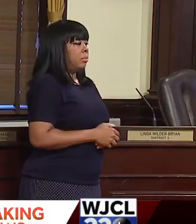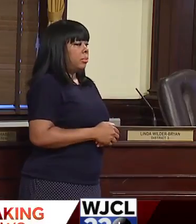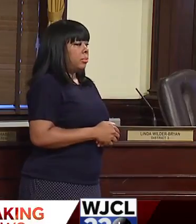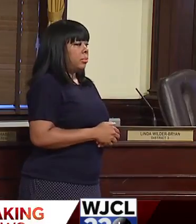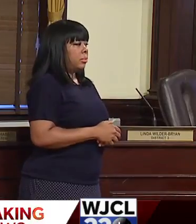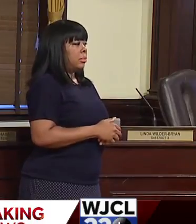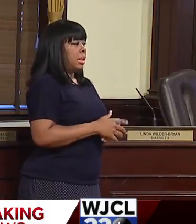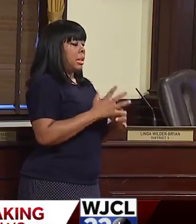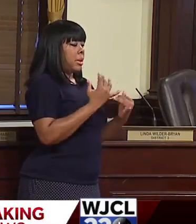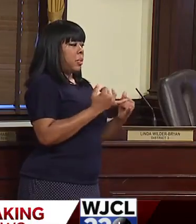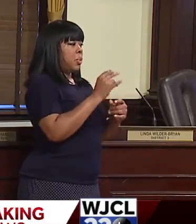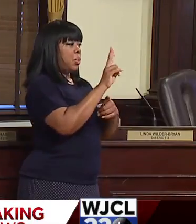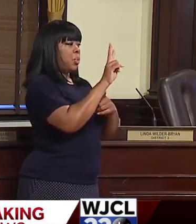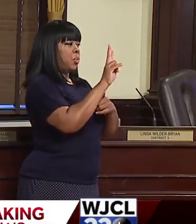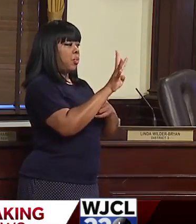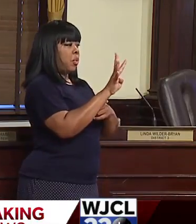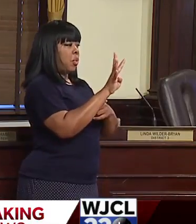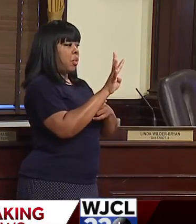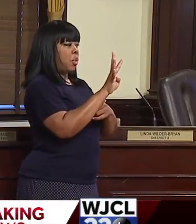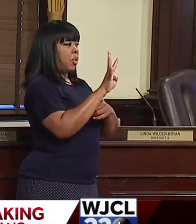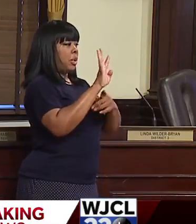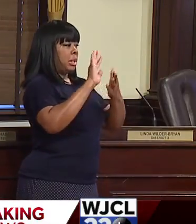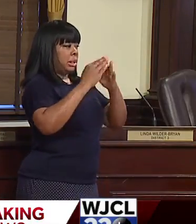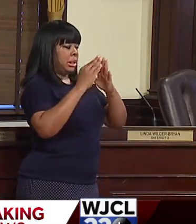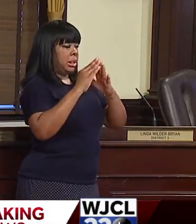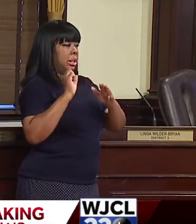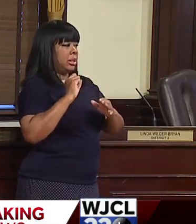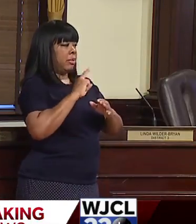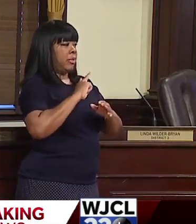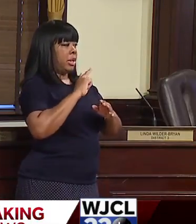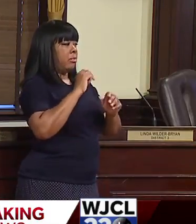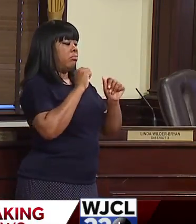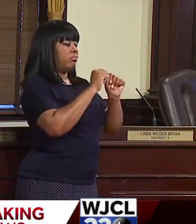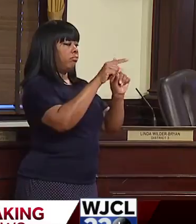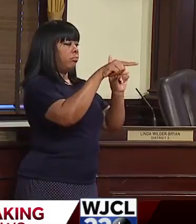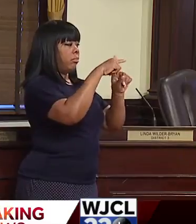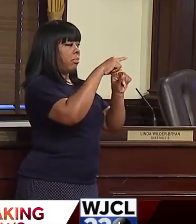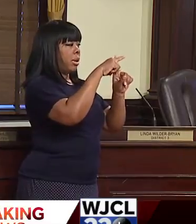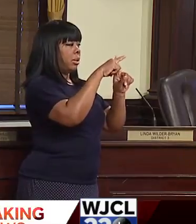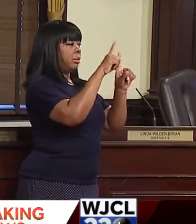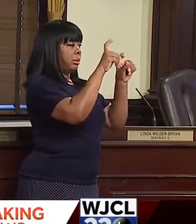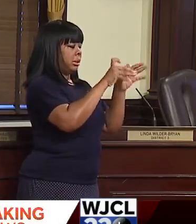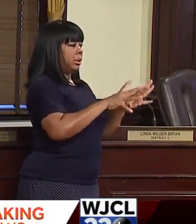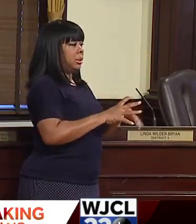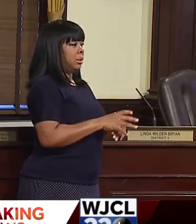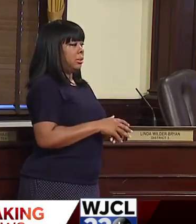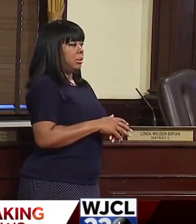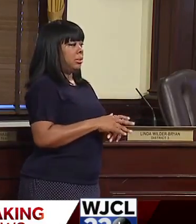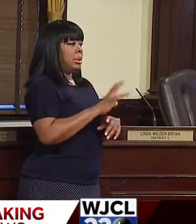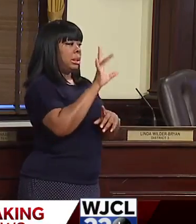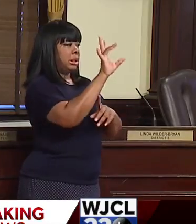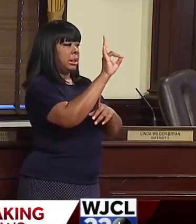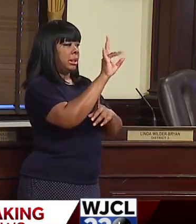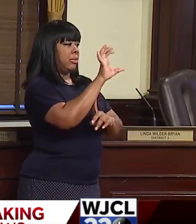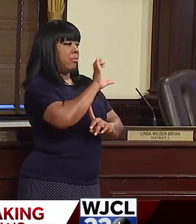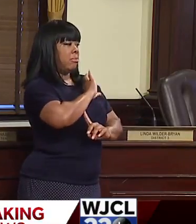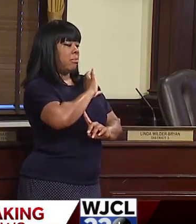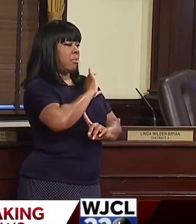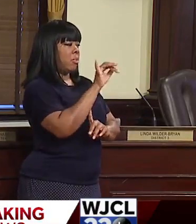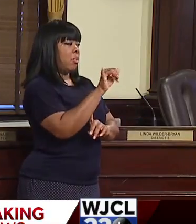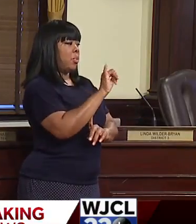24 city of Savannah employees remain positive, including seven police officers.